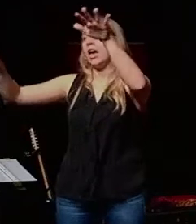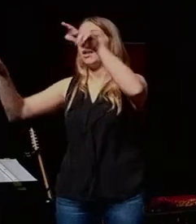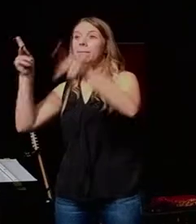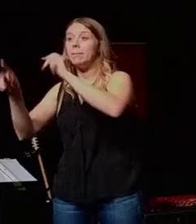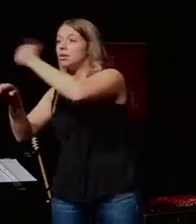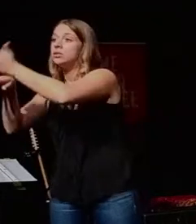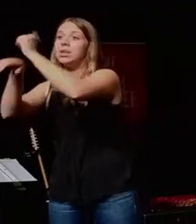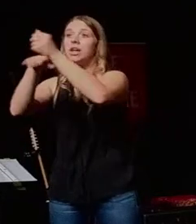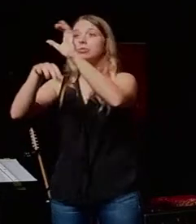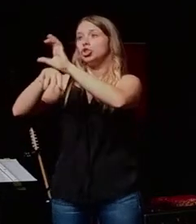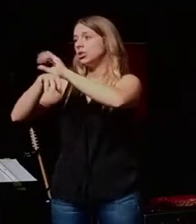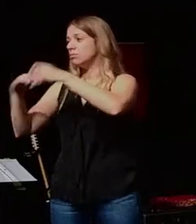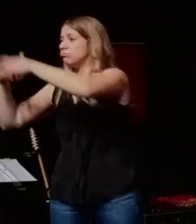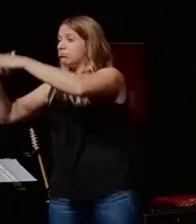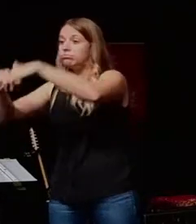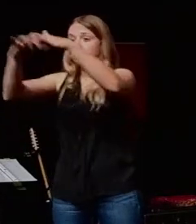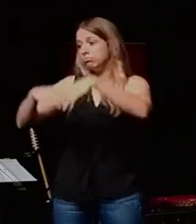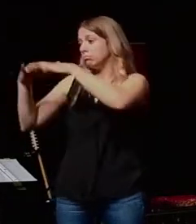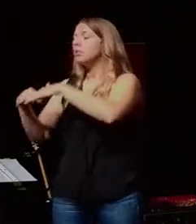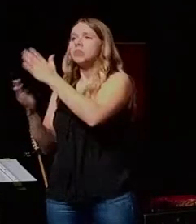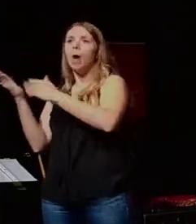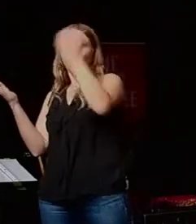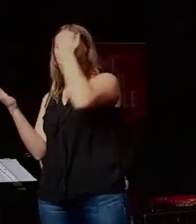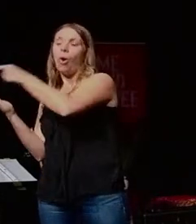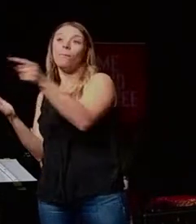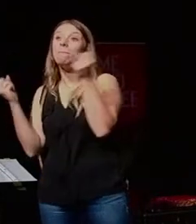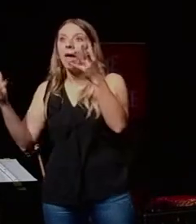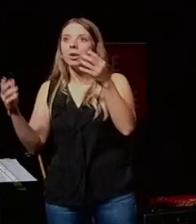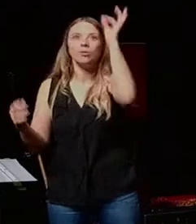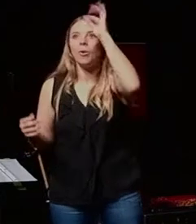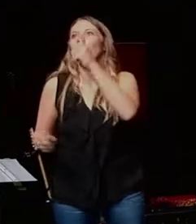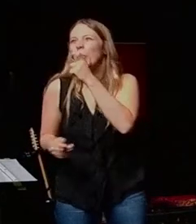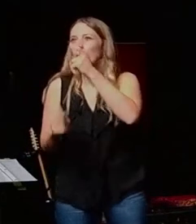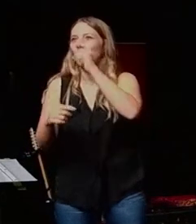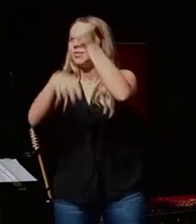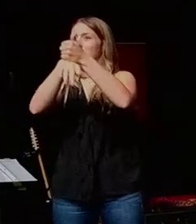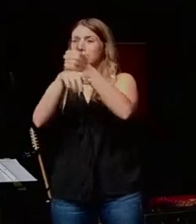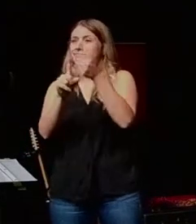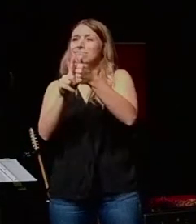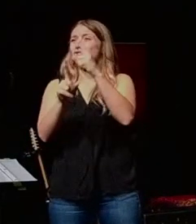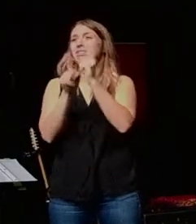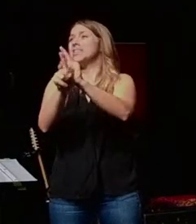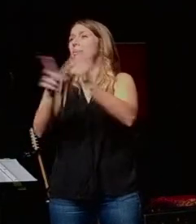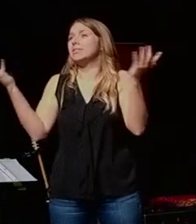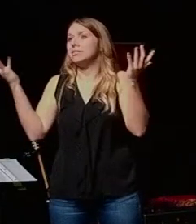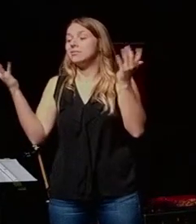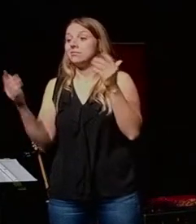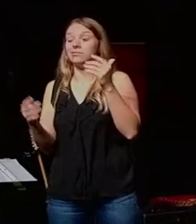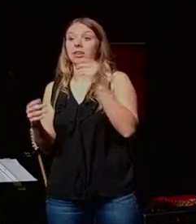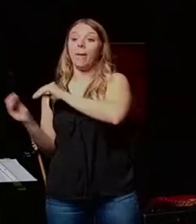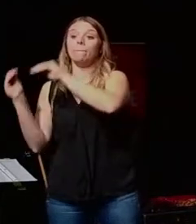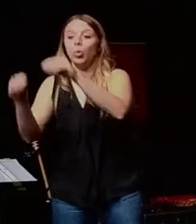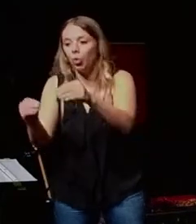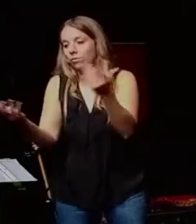churches. And some of them, we know who planted them, but many of those churches, we have no idea who planted them. They were just disciples. Disciples moved there because